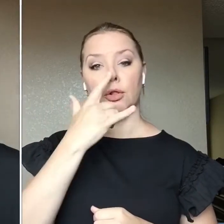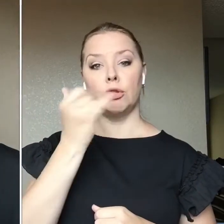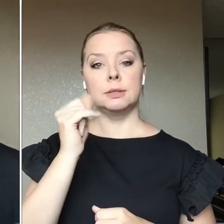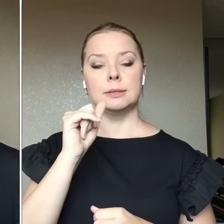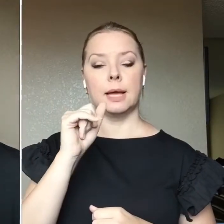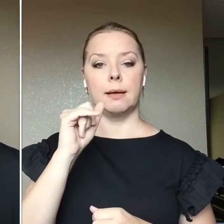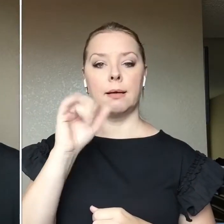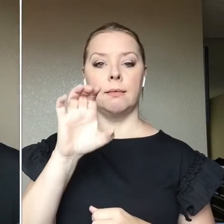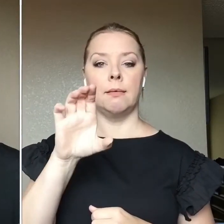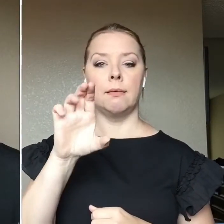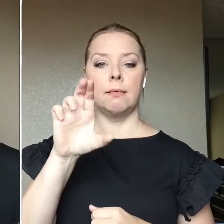Um,